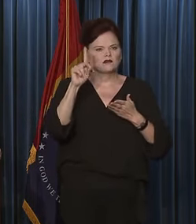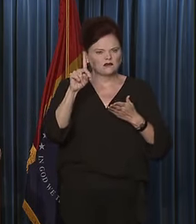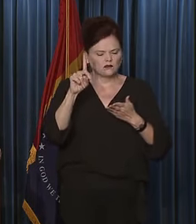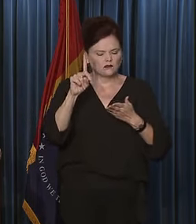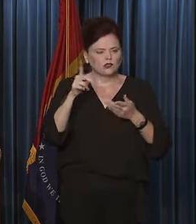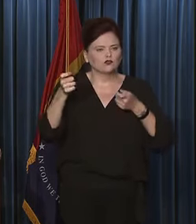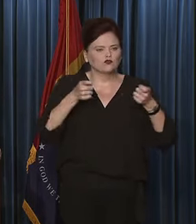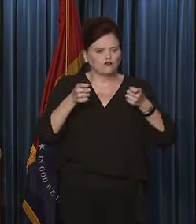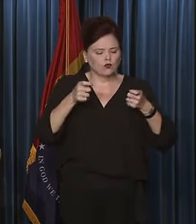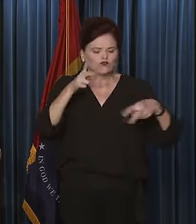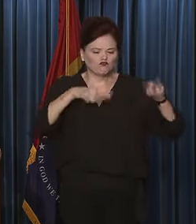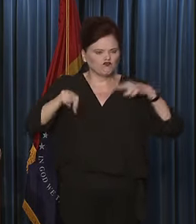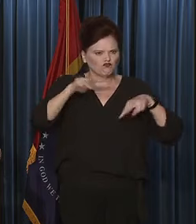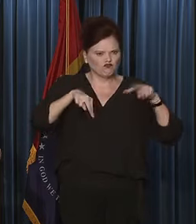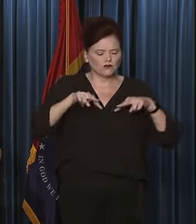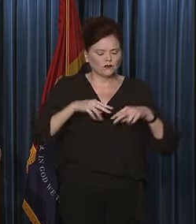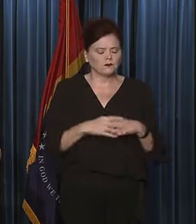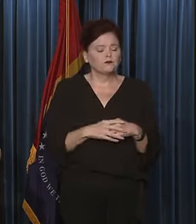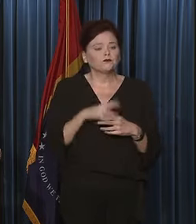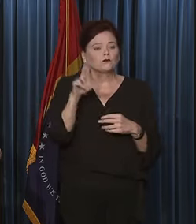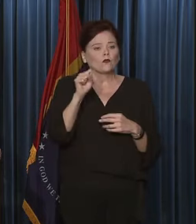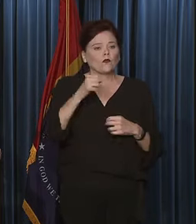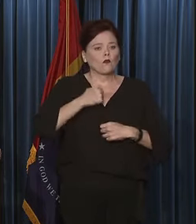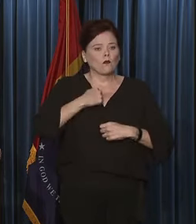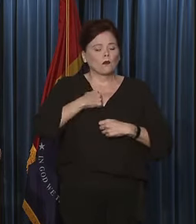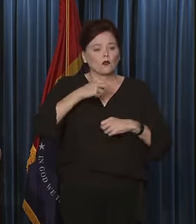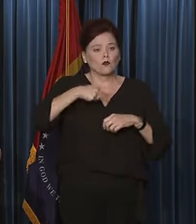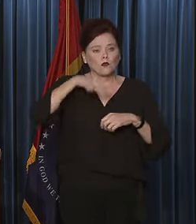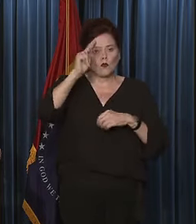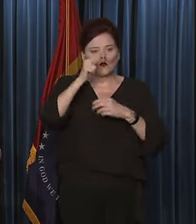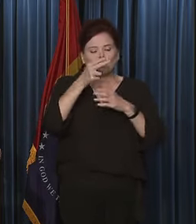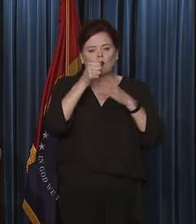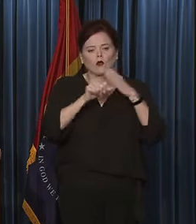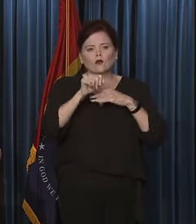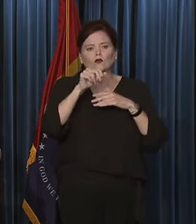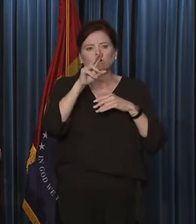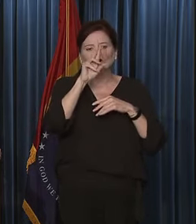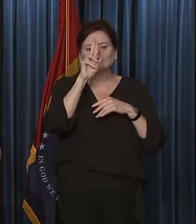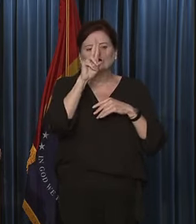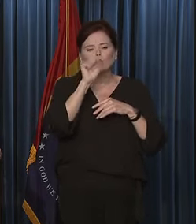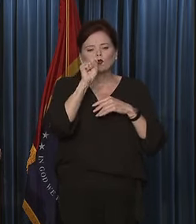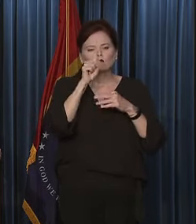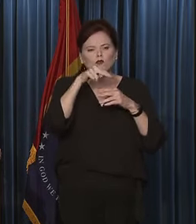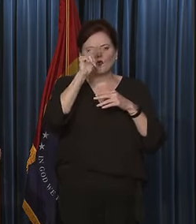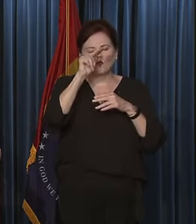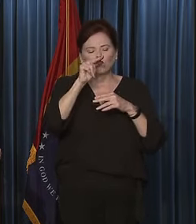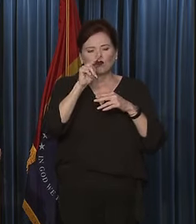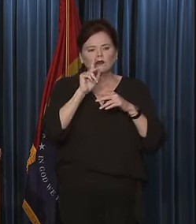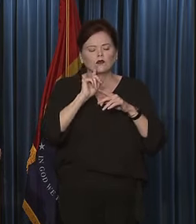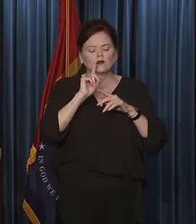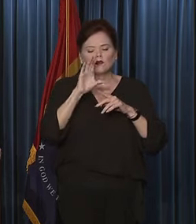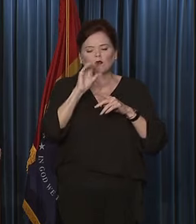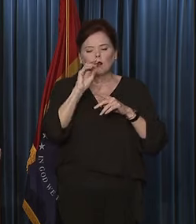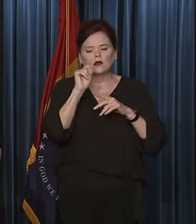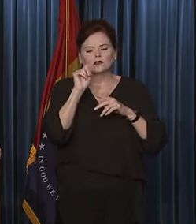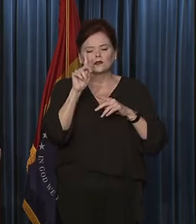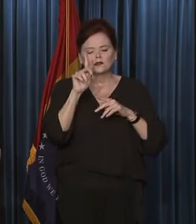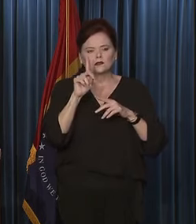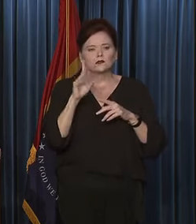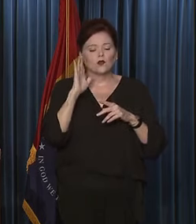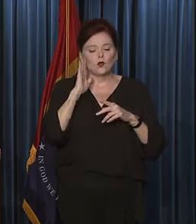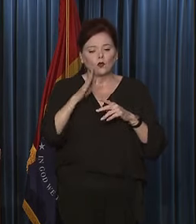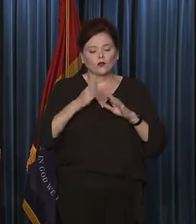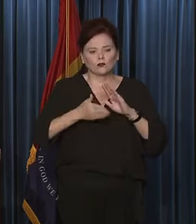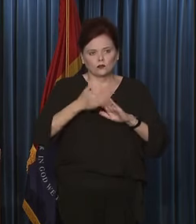element. U.S. Army North, under the U.S. Command's oversight, will provide operational